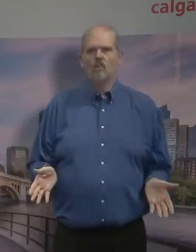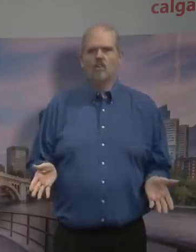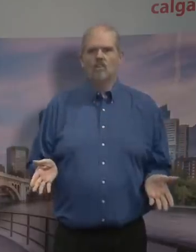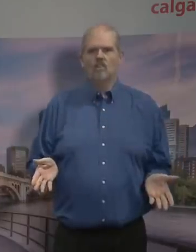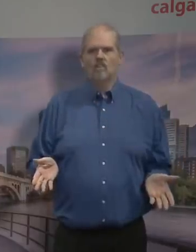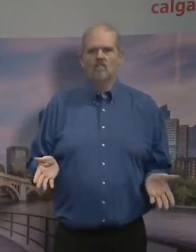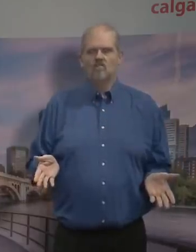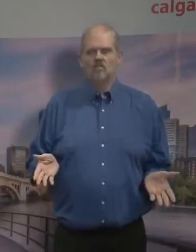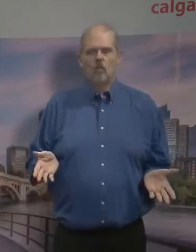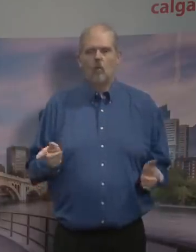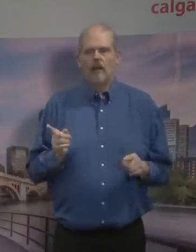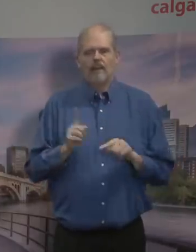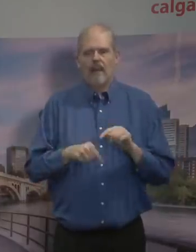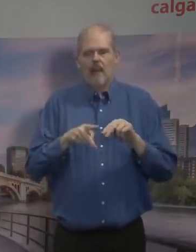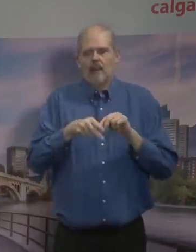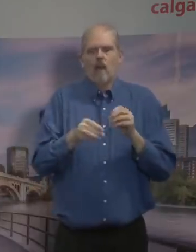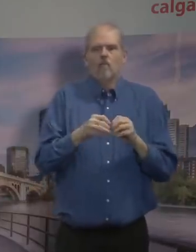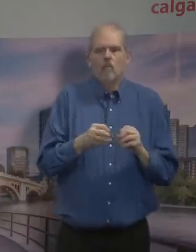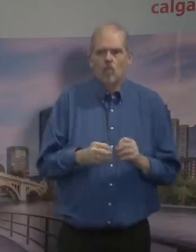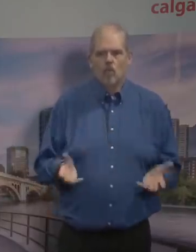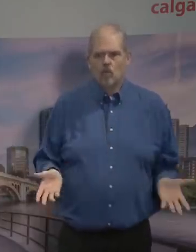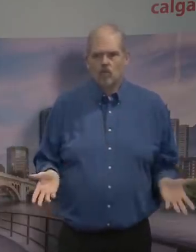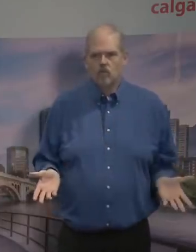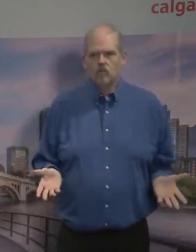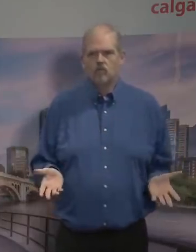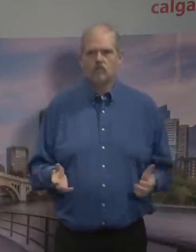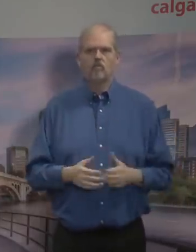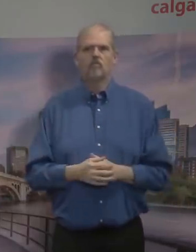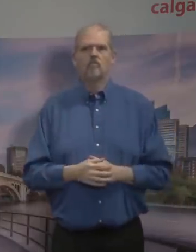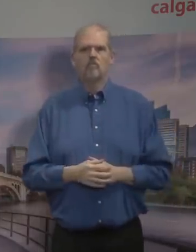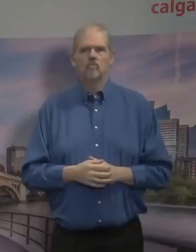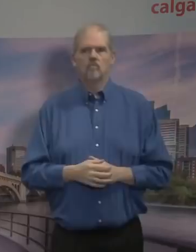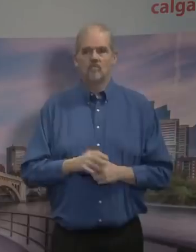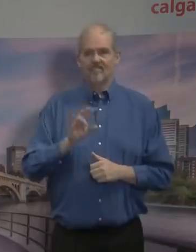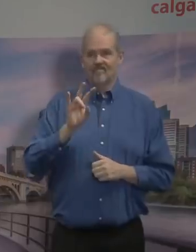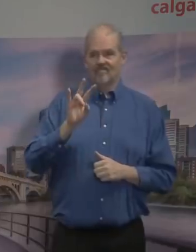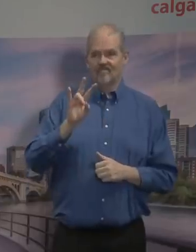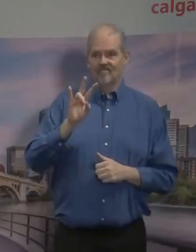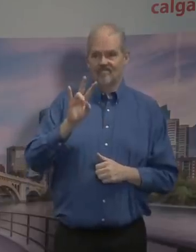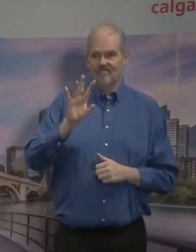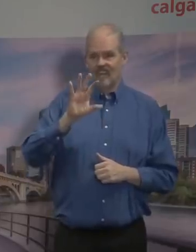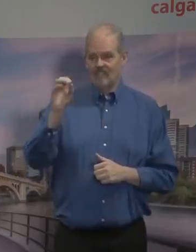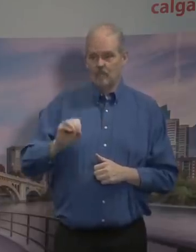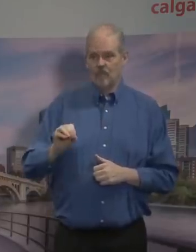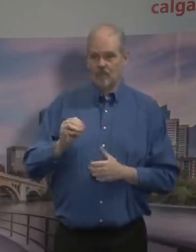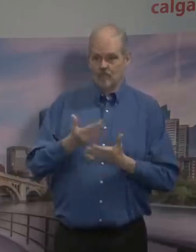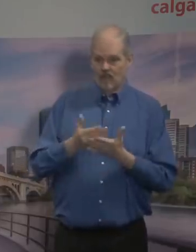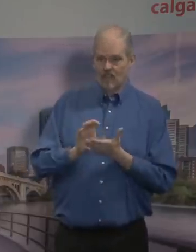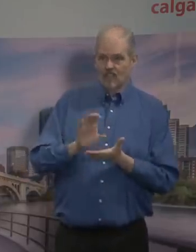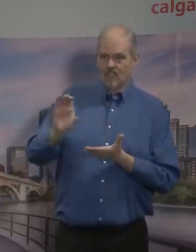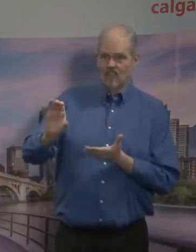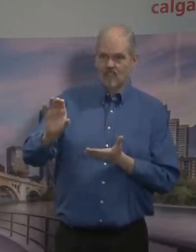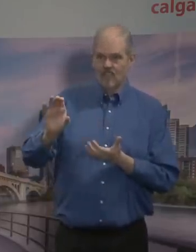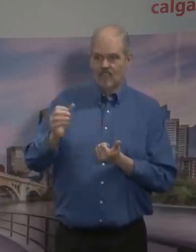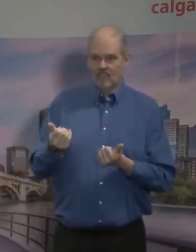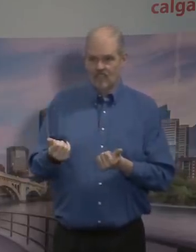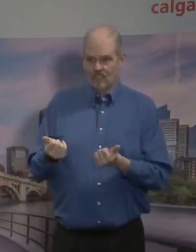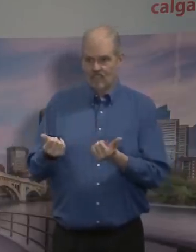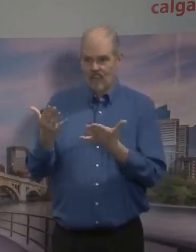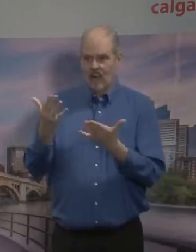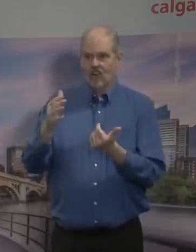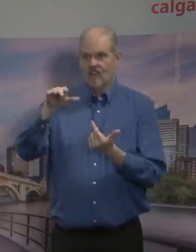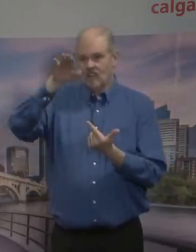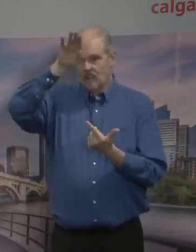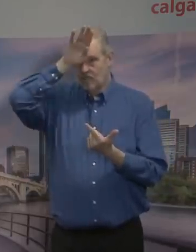cuts will get us to that gap. 75% of our budget goes to police, fire, roads, and transit. If I were to cut the entire